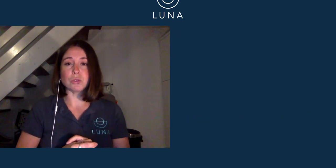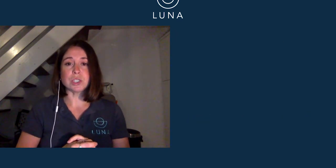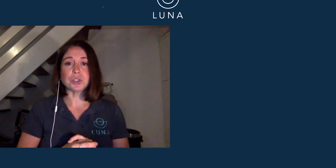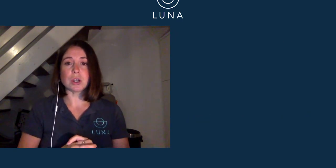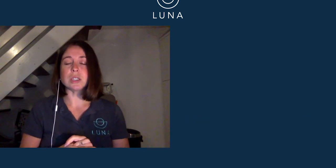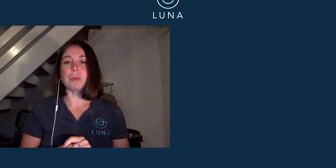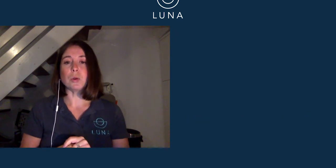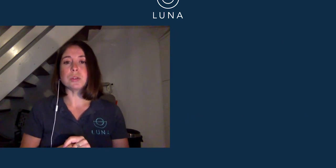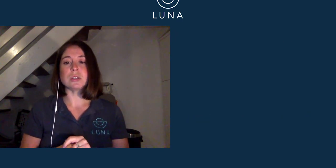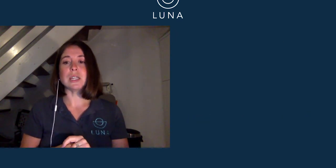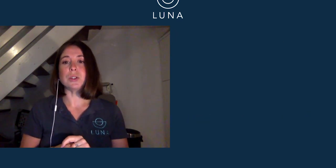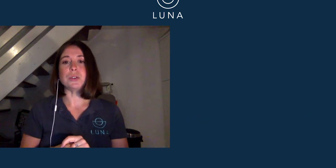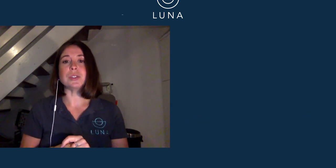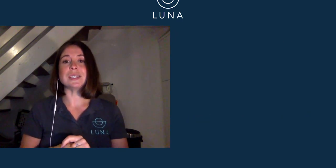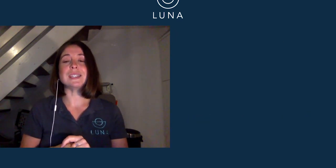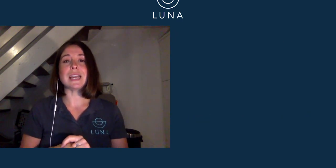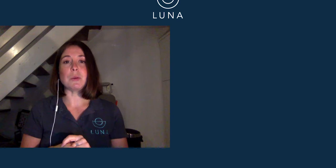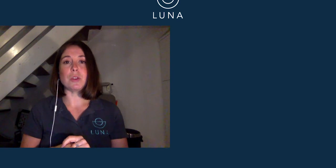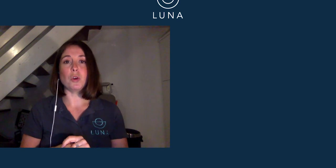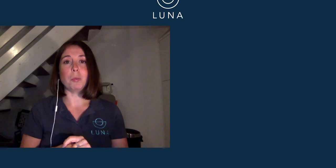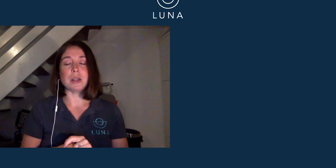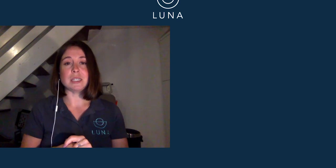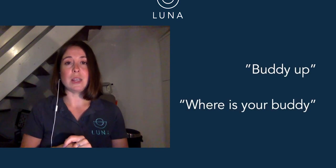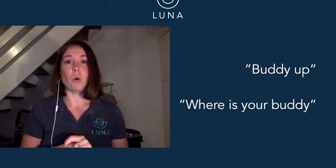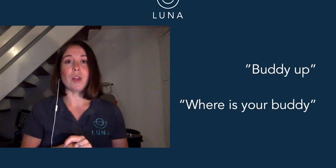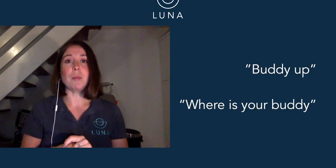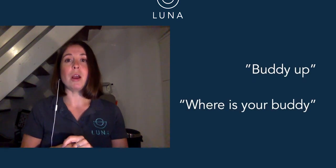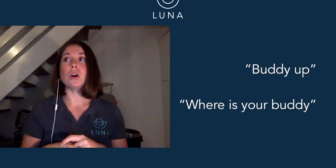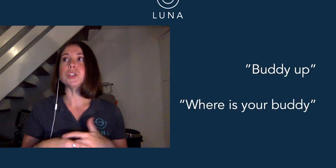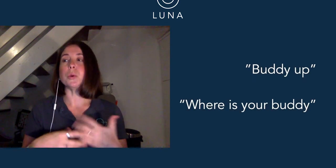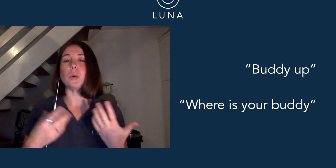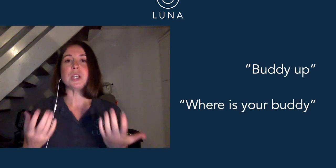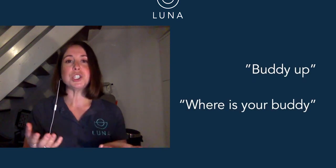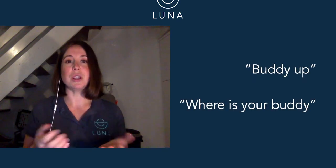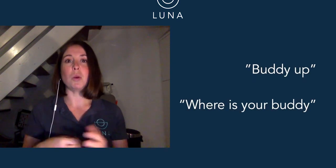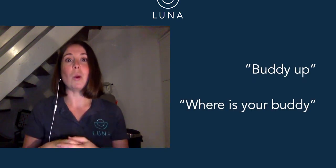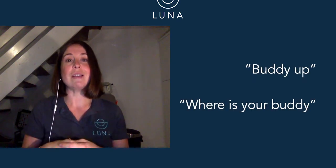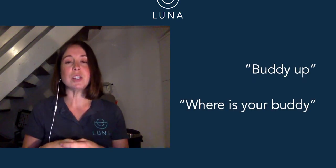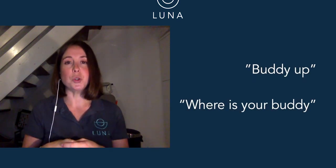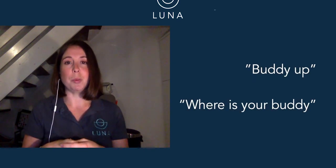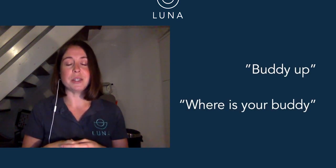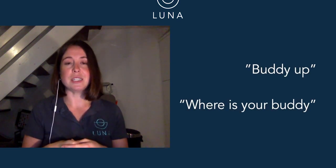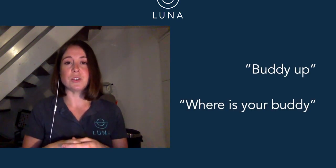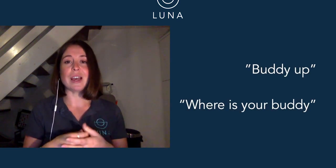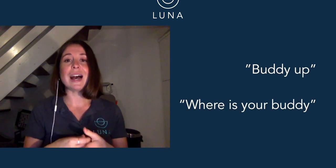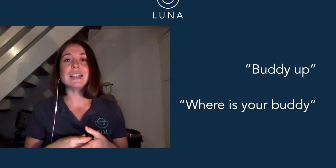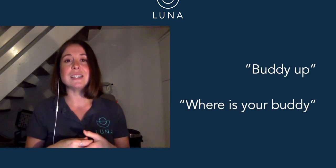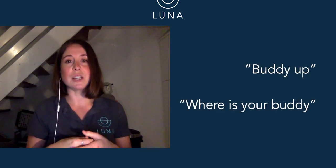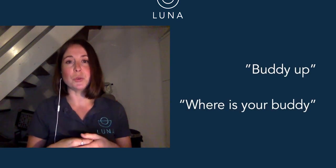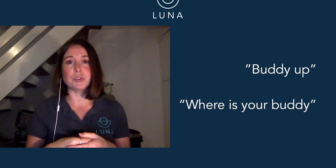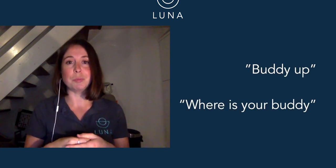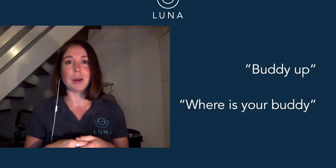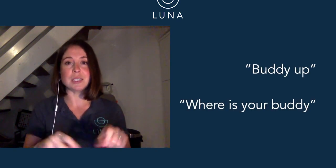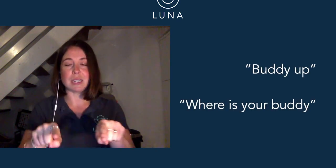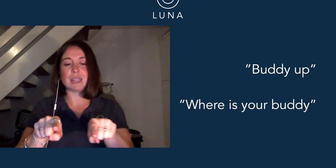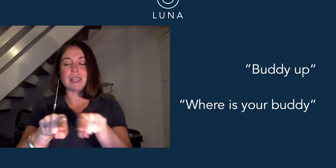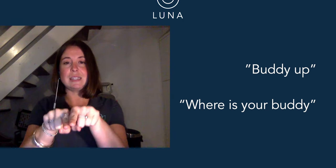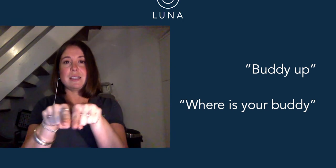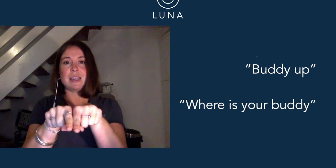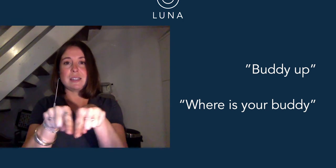instructor might also tell you to stay with your buddy or they might ask you a question like, where is your buddy? So the hand signal for buddy is this.